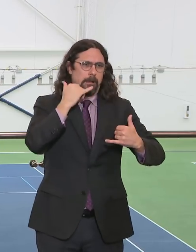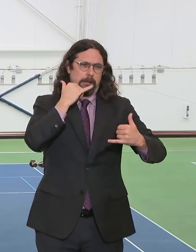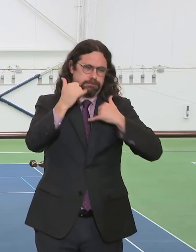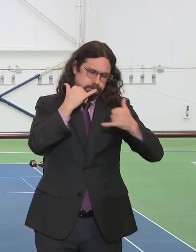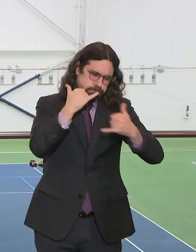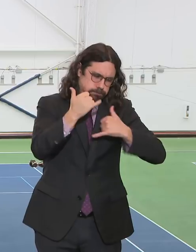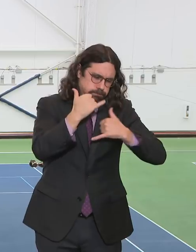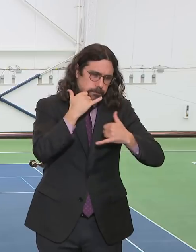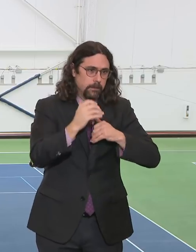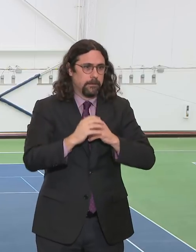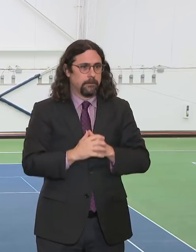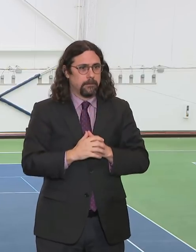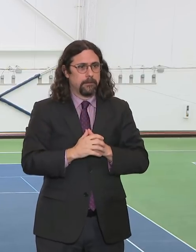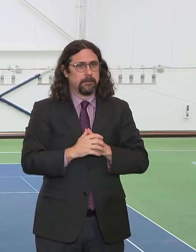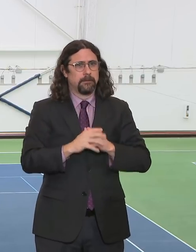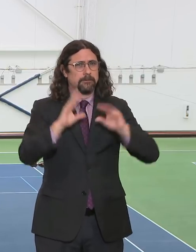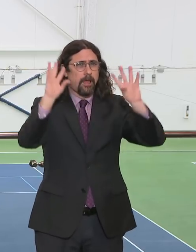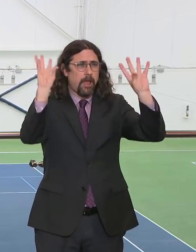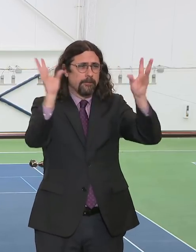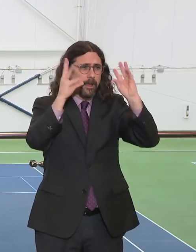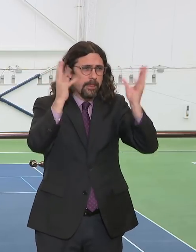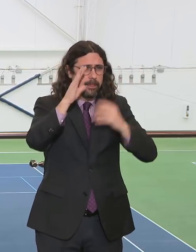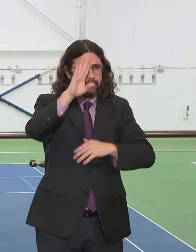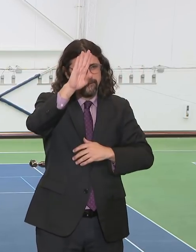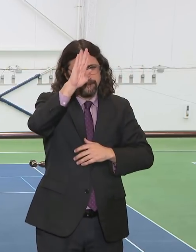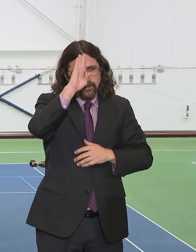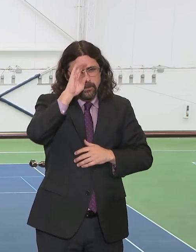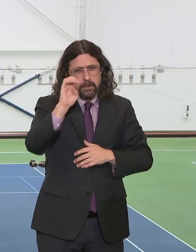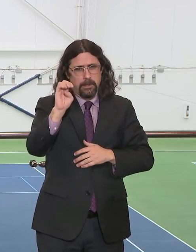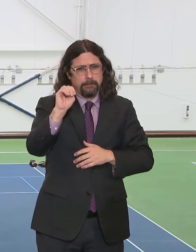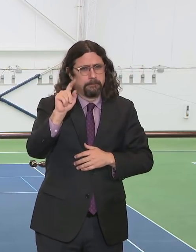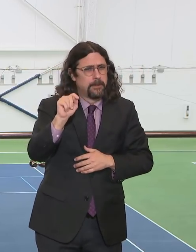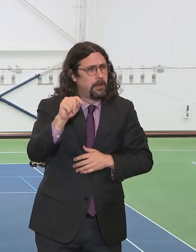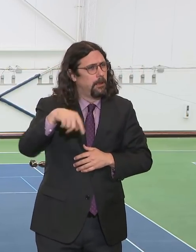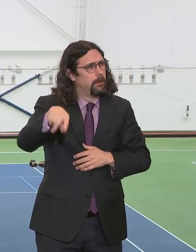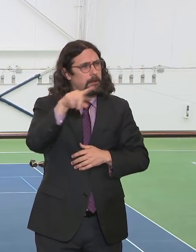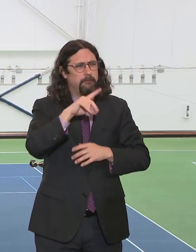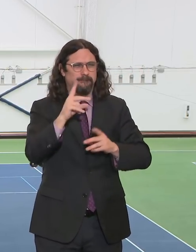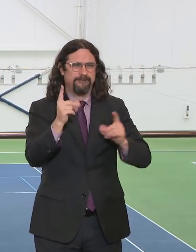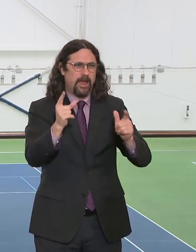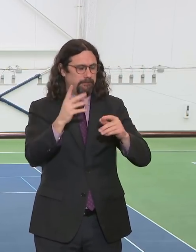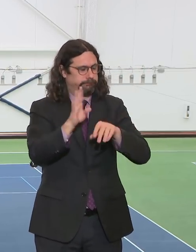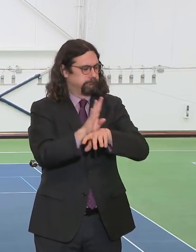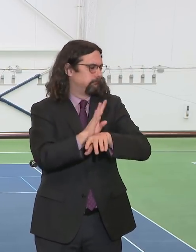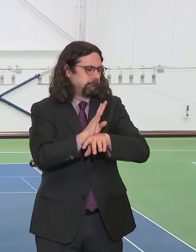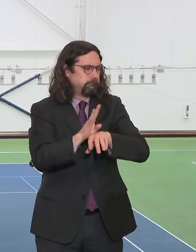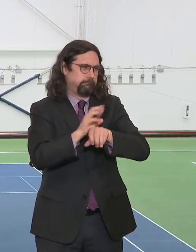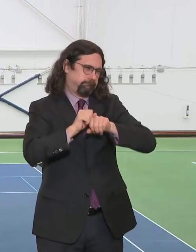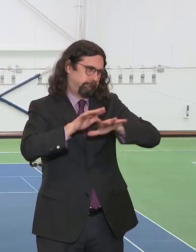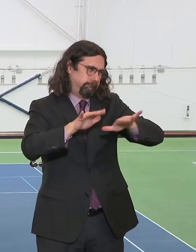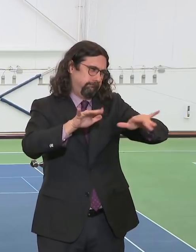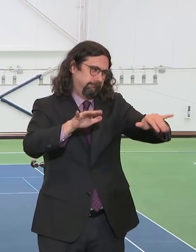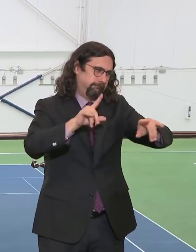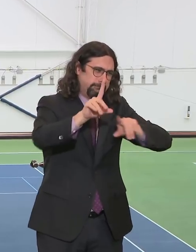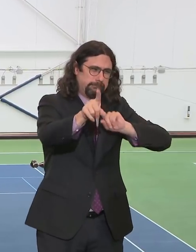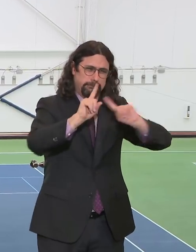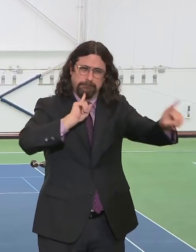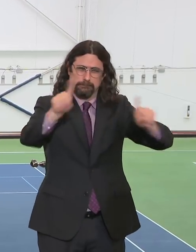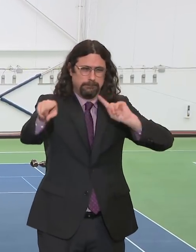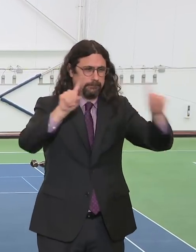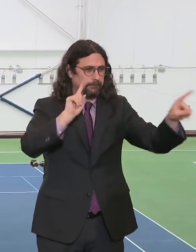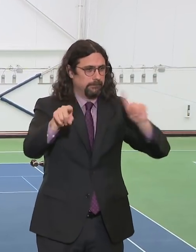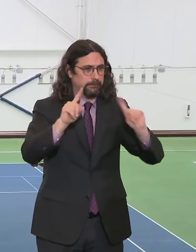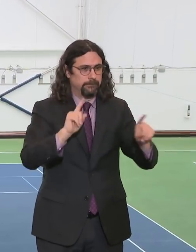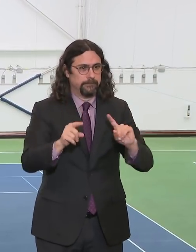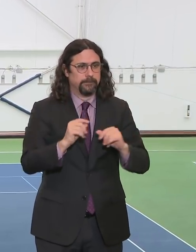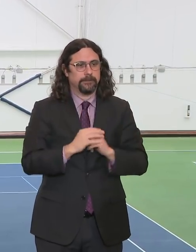EMS. And we said we're going to have to make a lot of adjustments, a lot of changes to address the demand, but we would do it. Well, at that point, we